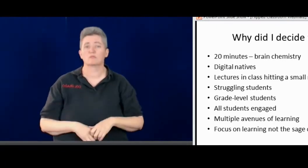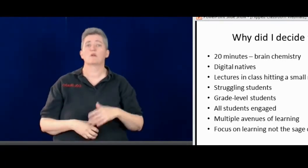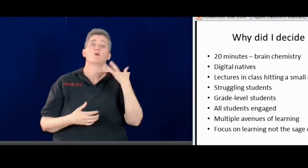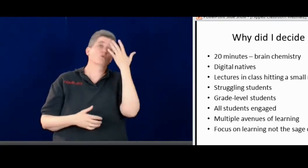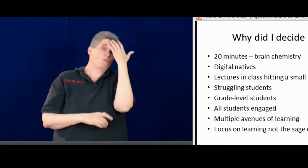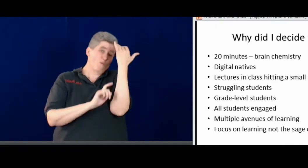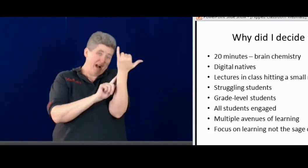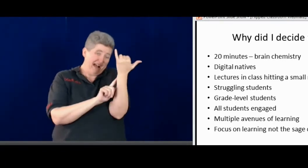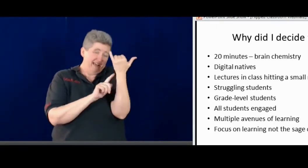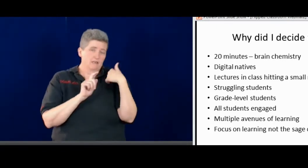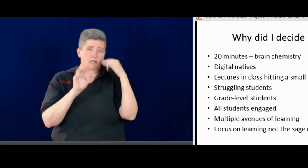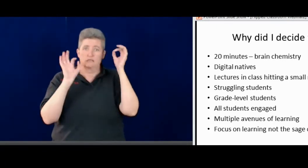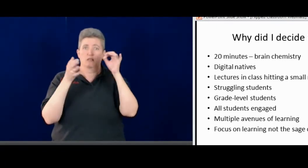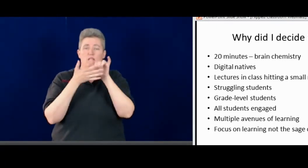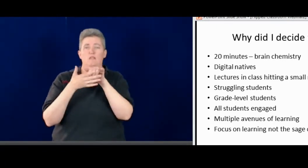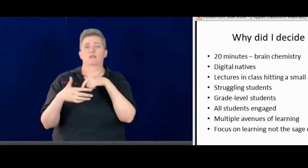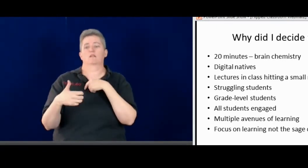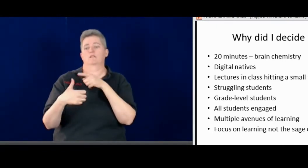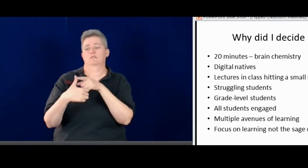application for deaf students.